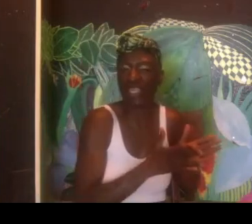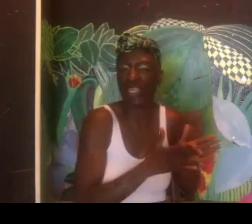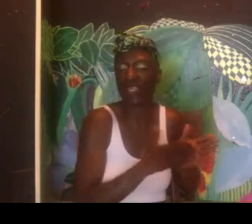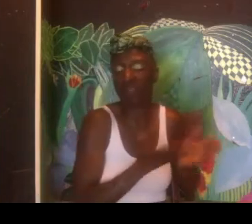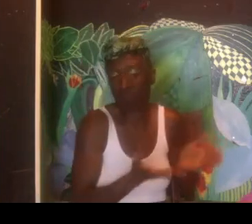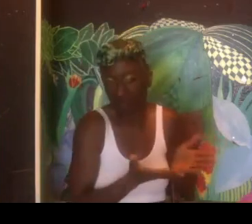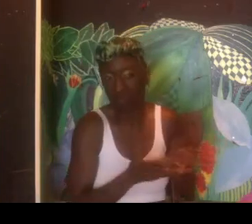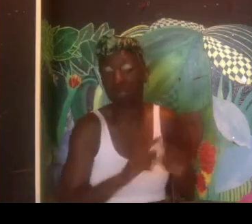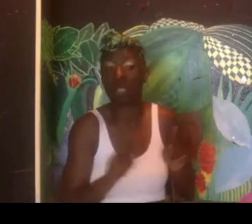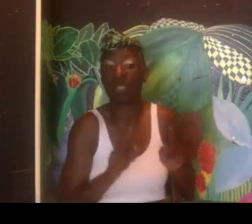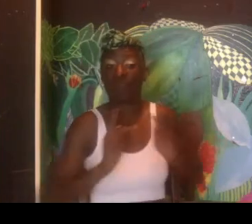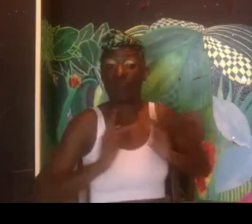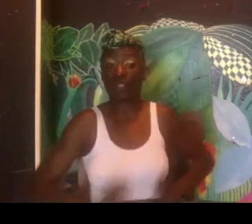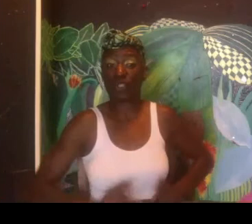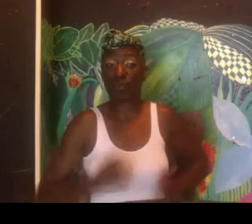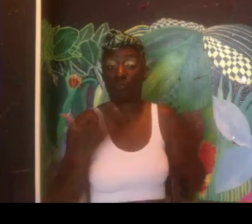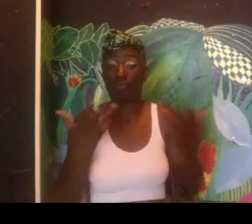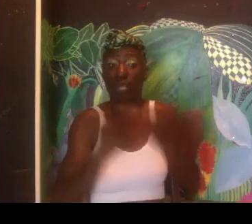that wasn't my strong suit.